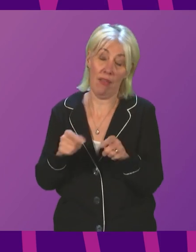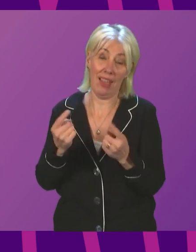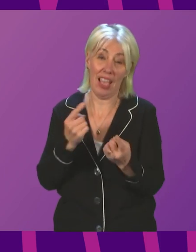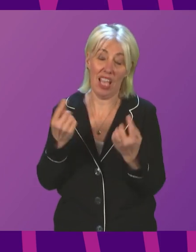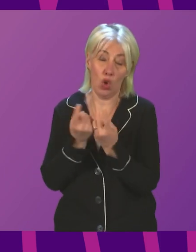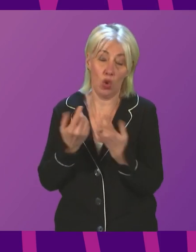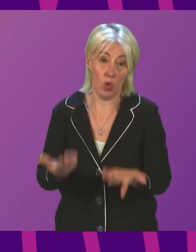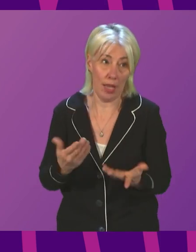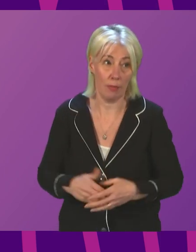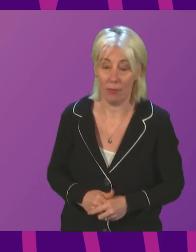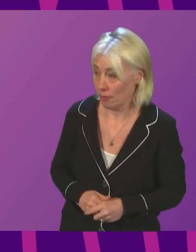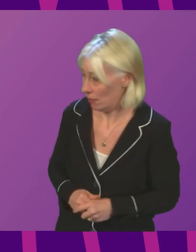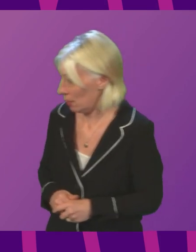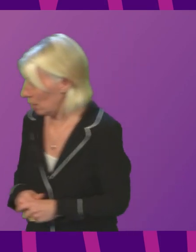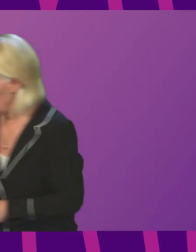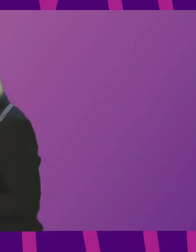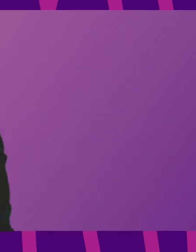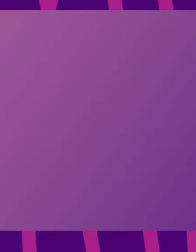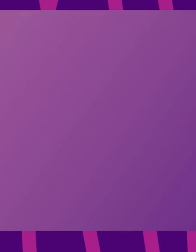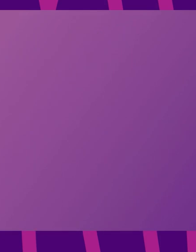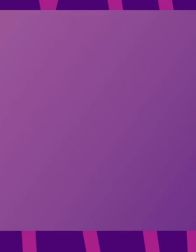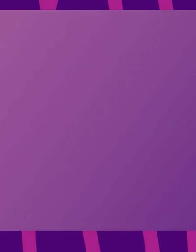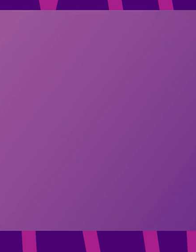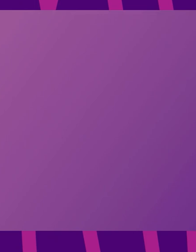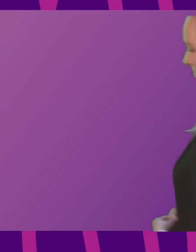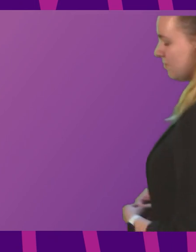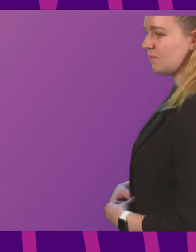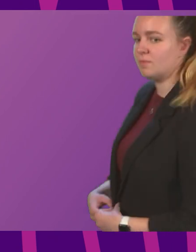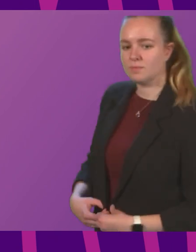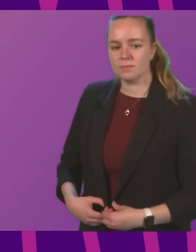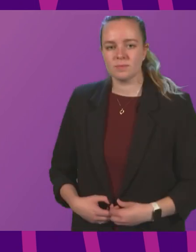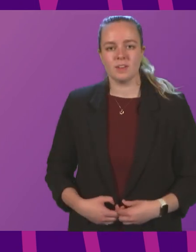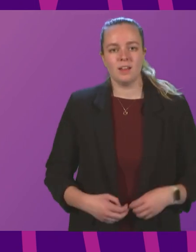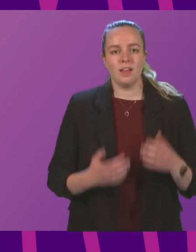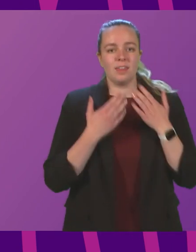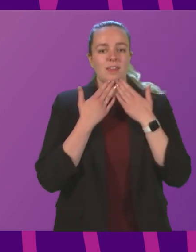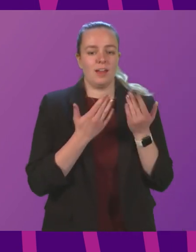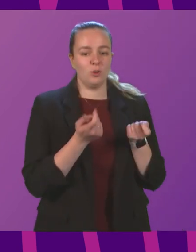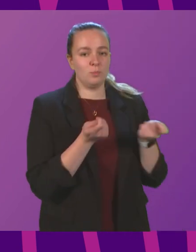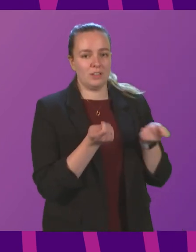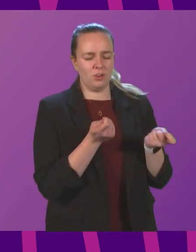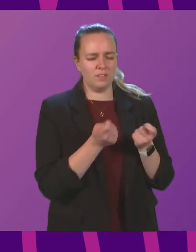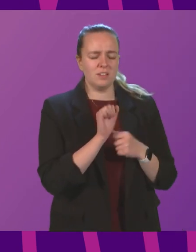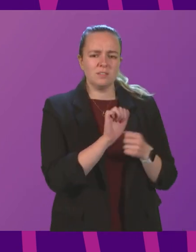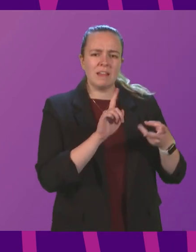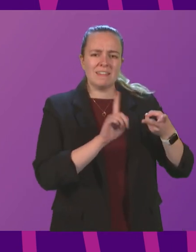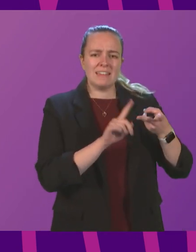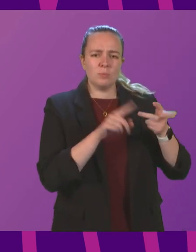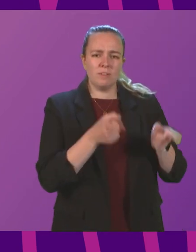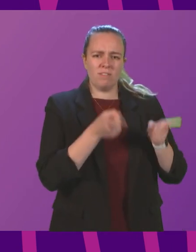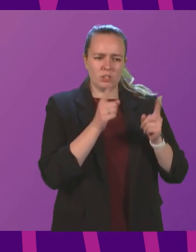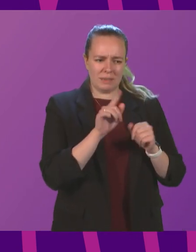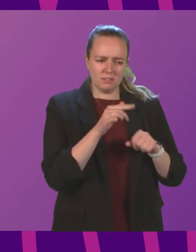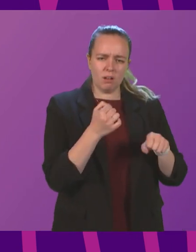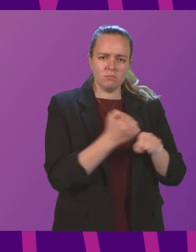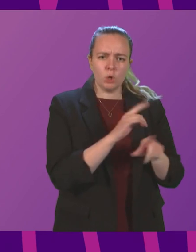Emma Roddick, to be followed by Jamie Halper-Johnson. Thank you, Presiding Officer. What is the Deputy First Minister doing to encourage